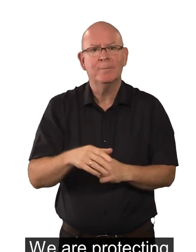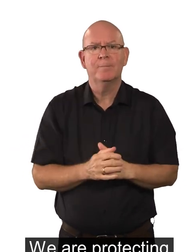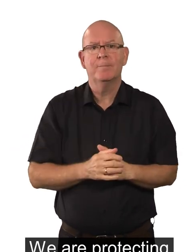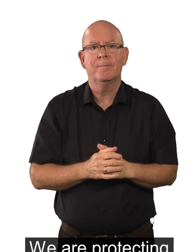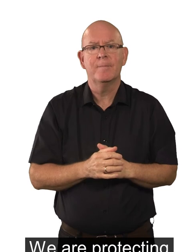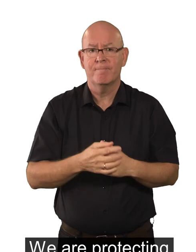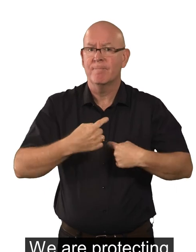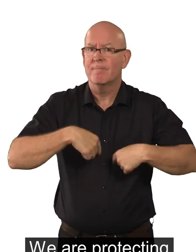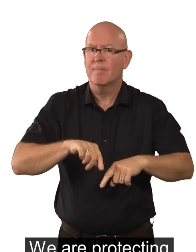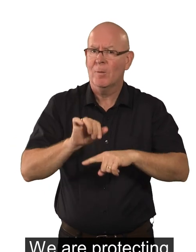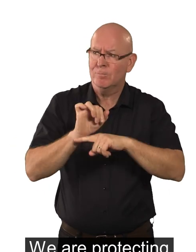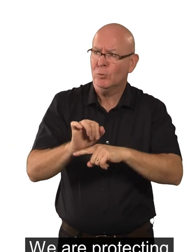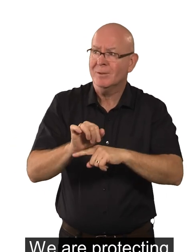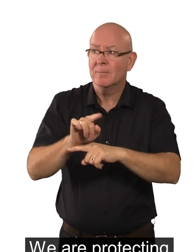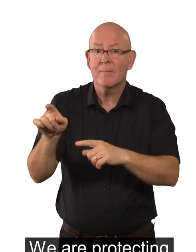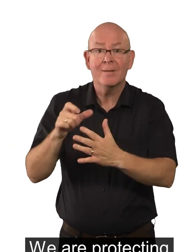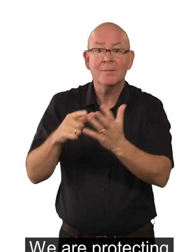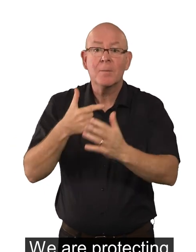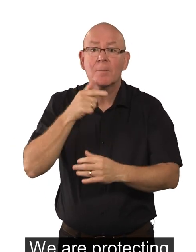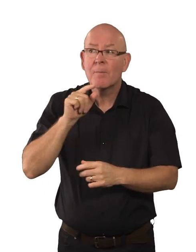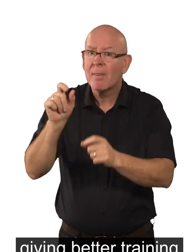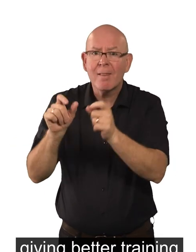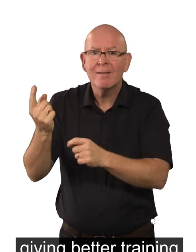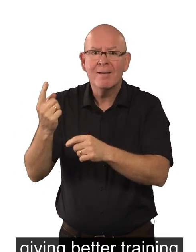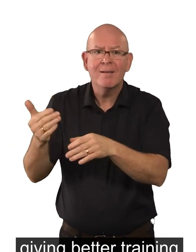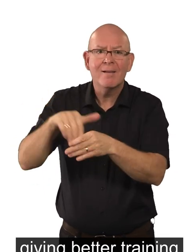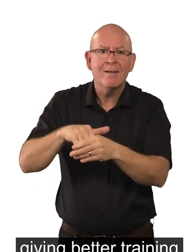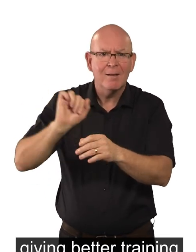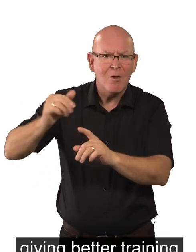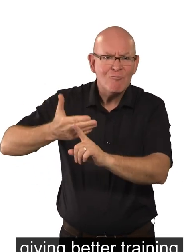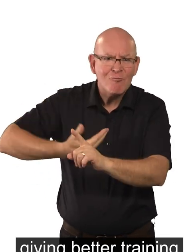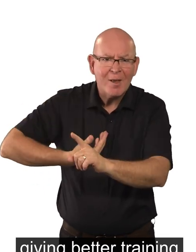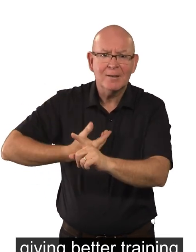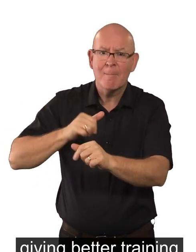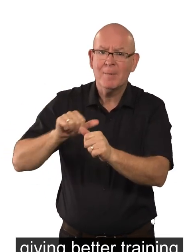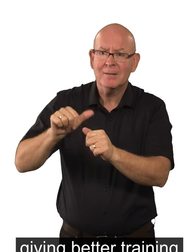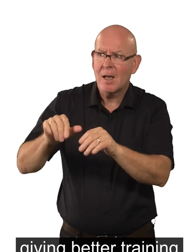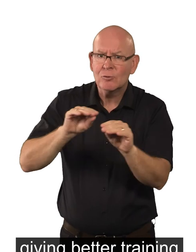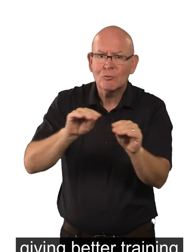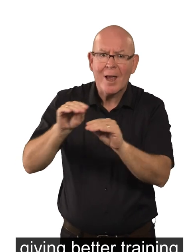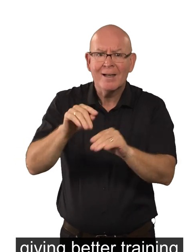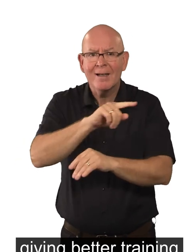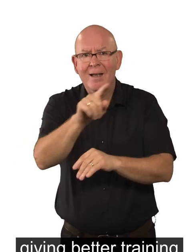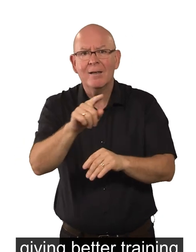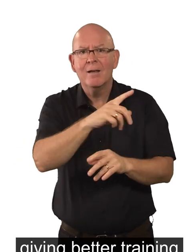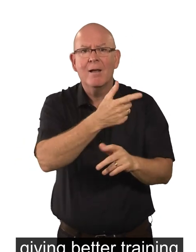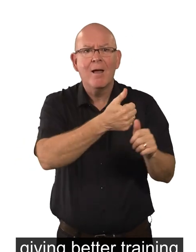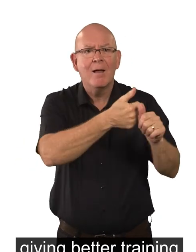We are protecting disabled passengers' rights, giving better training to transport staff about